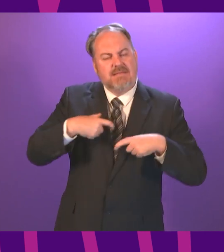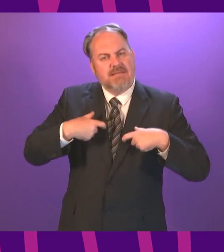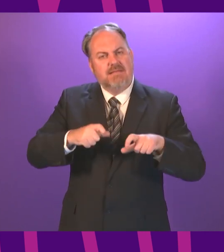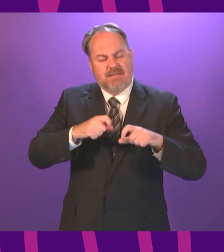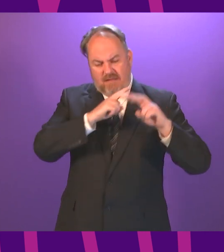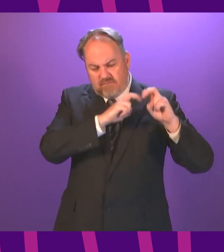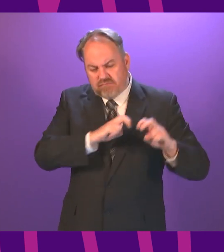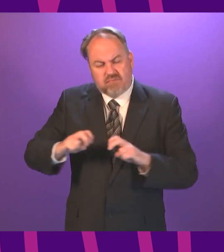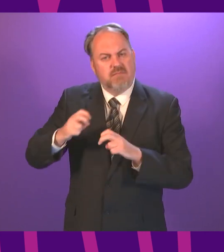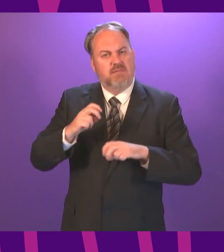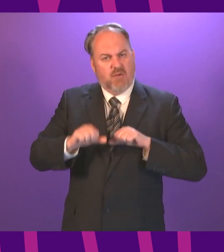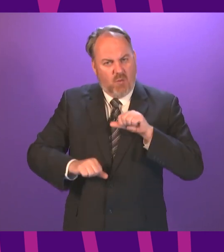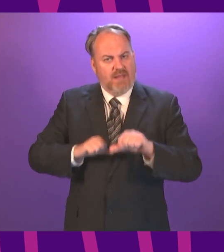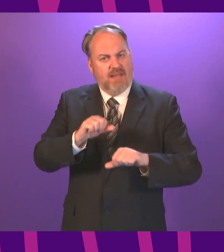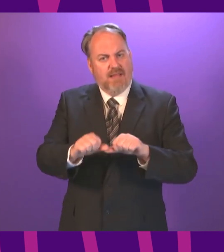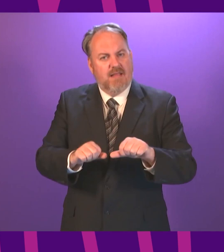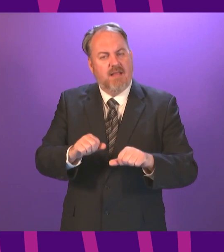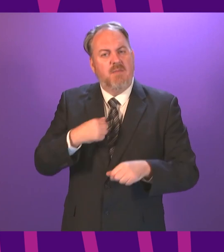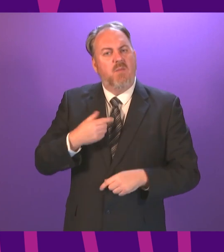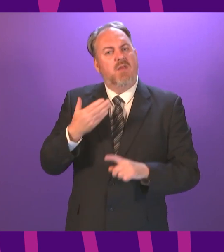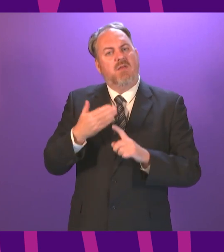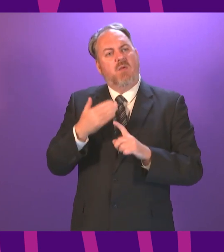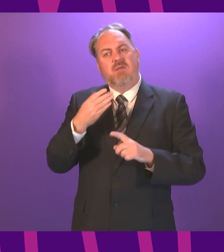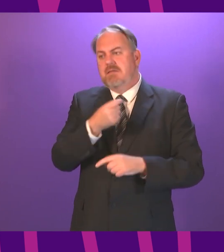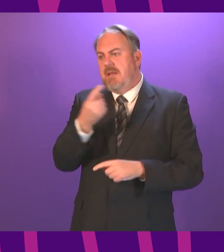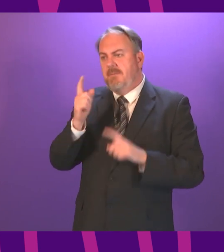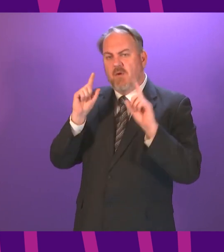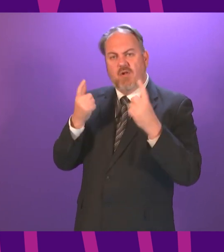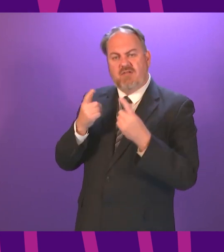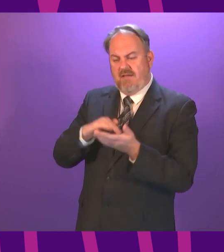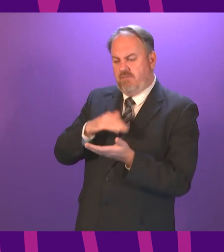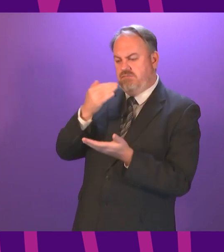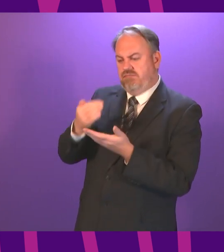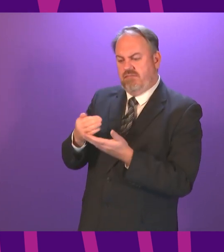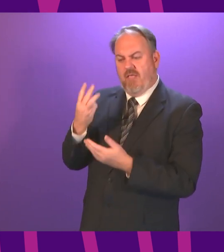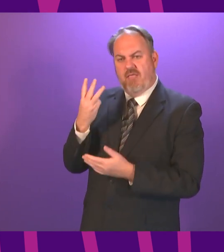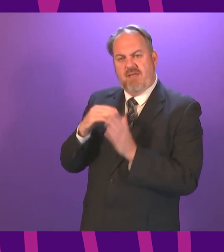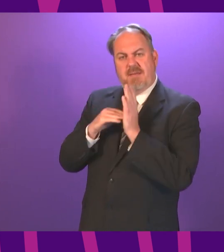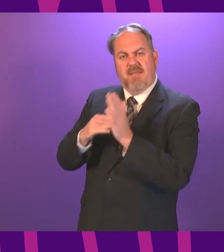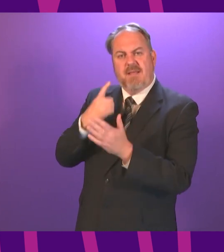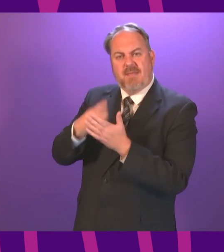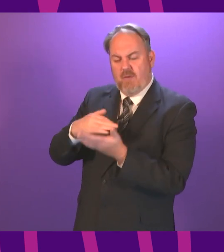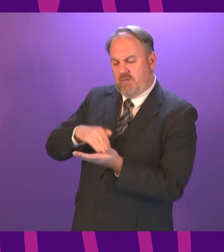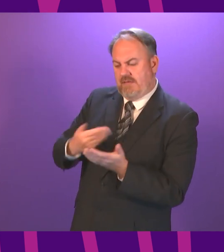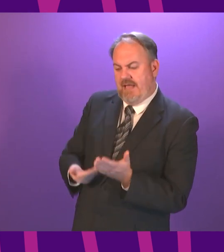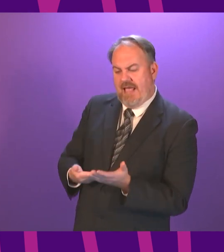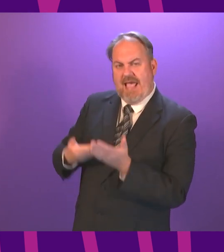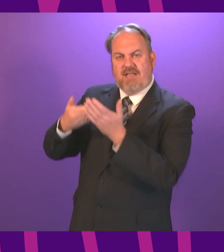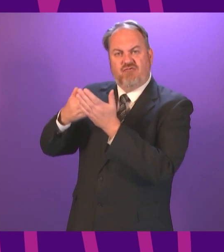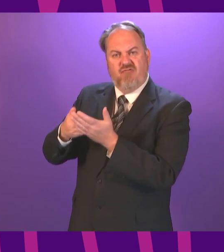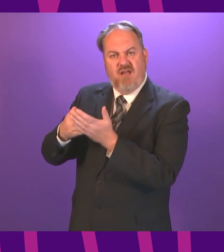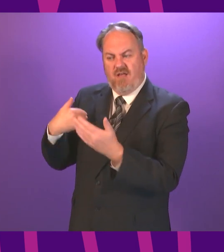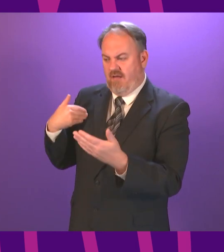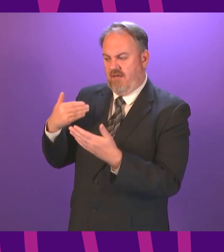acknowledged that the college sector reported an underlying operating surplus of over £3 million in academic year 2019-20.